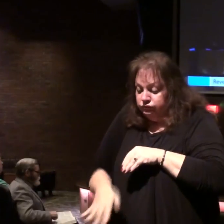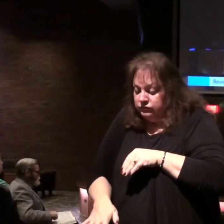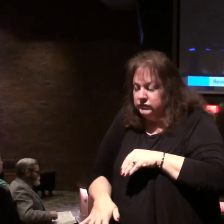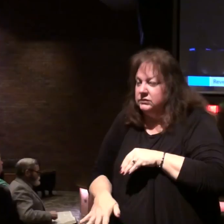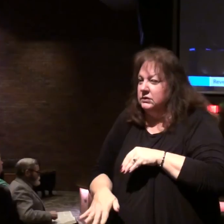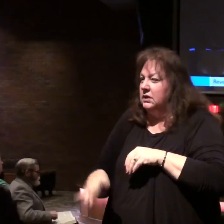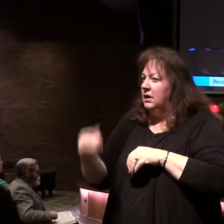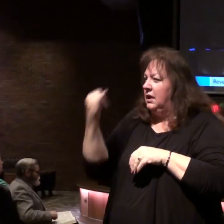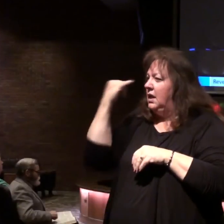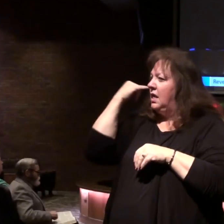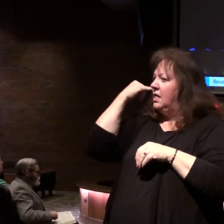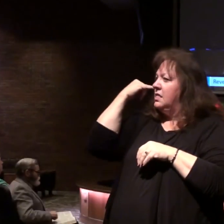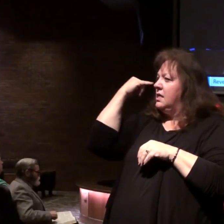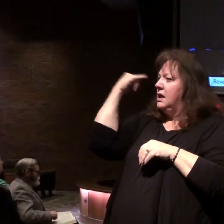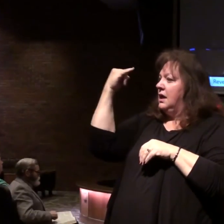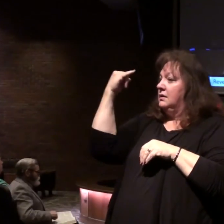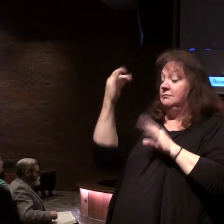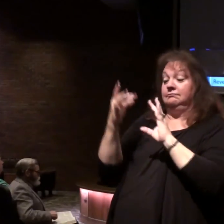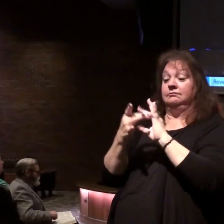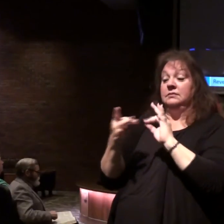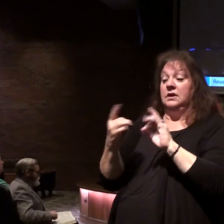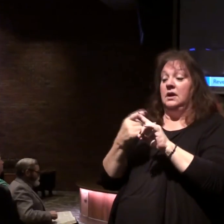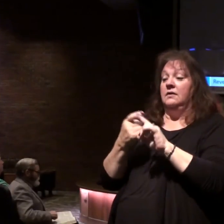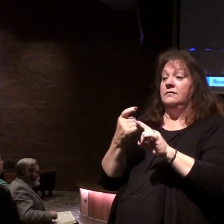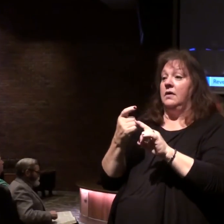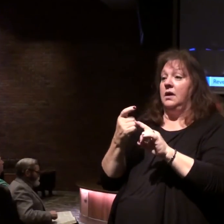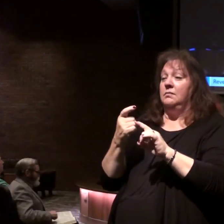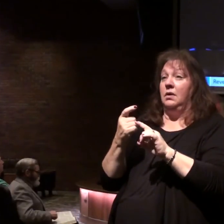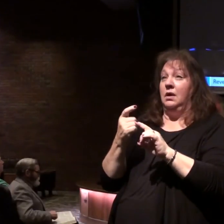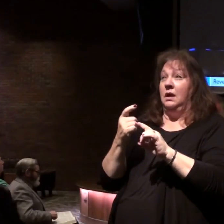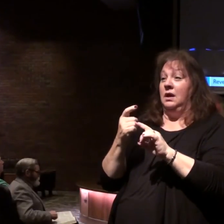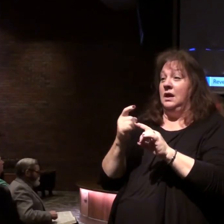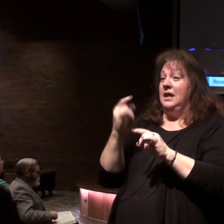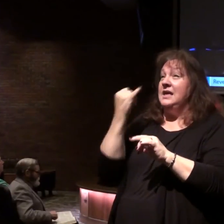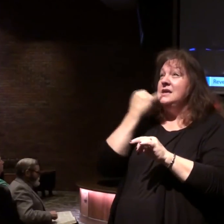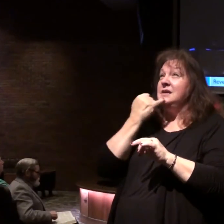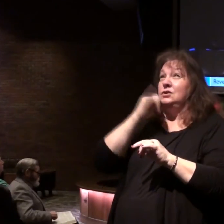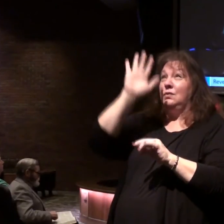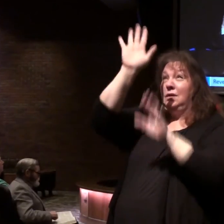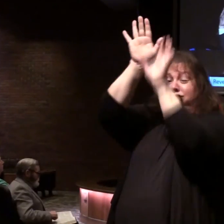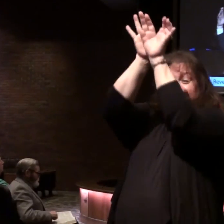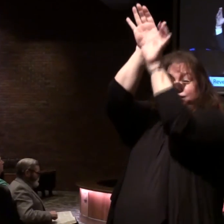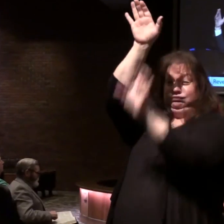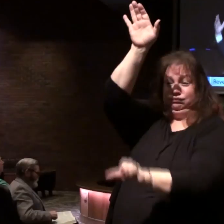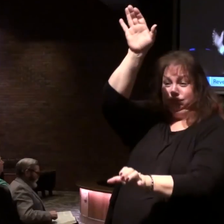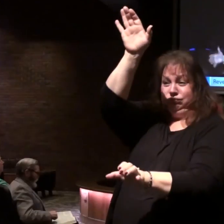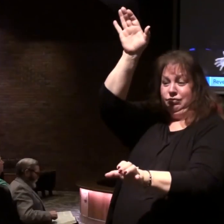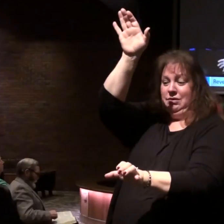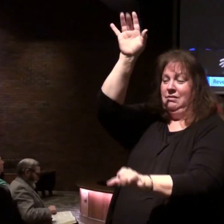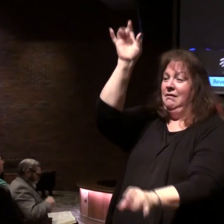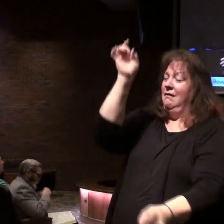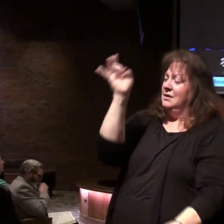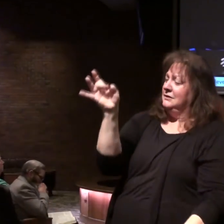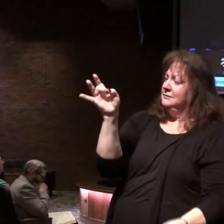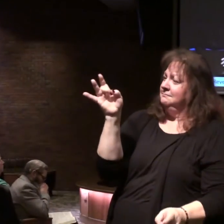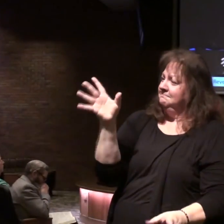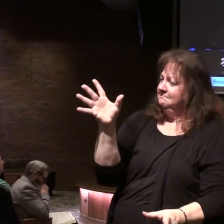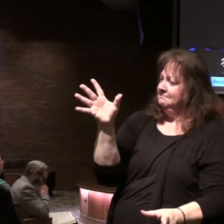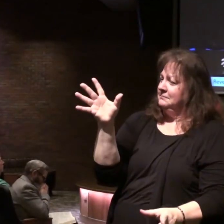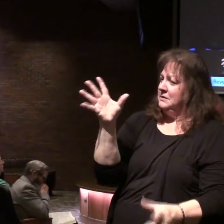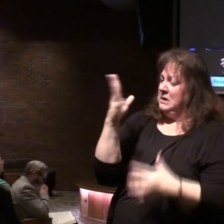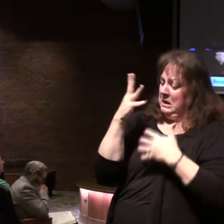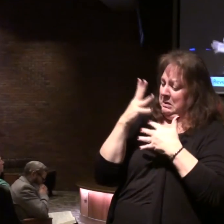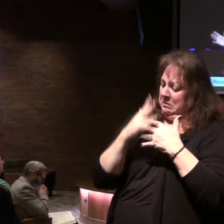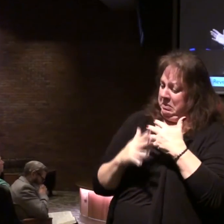it is saying from throughout the whole land of Israel this horrible destroying